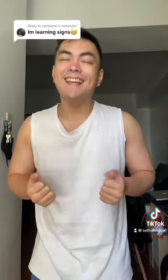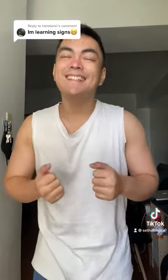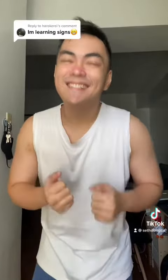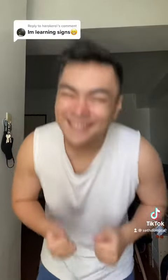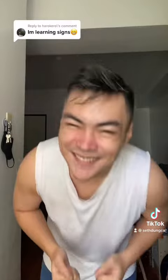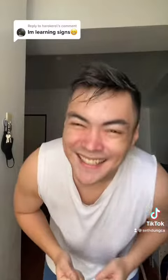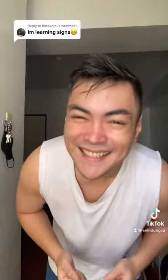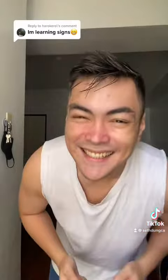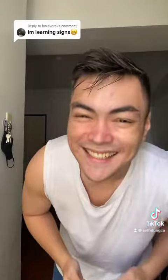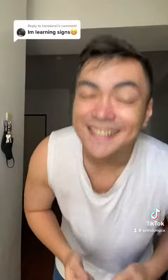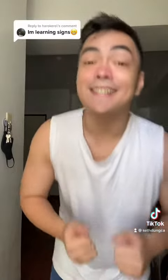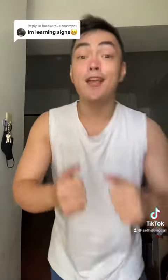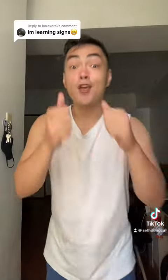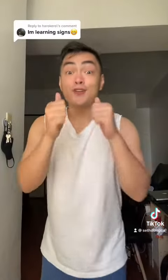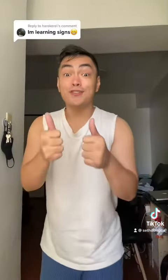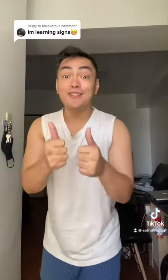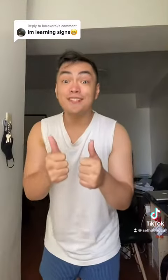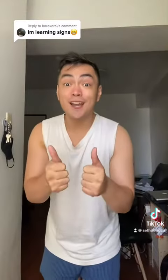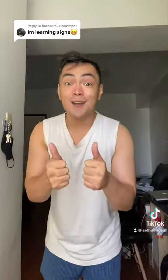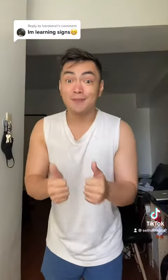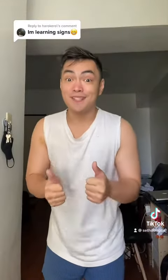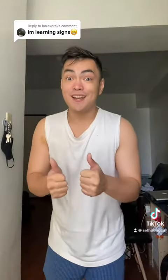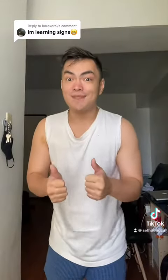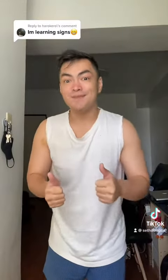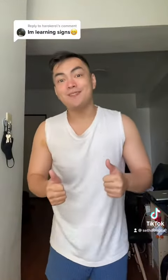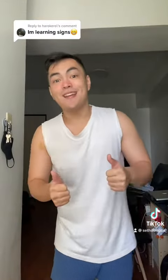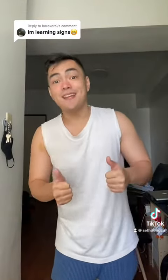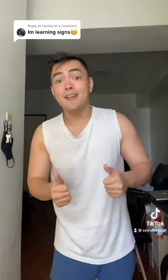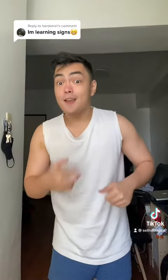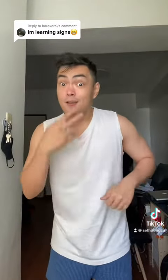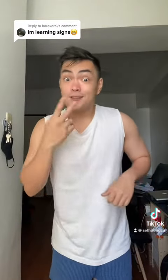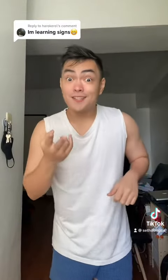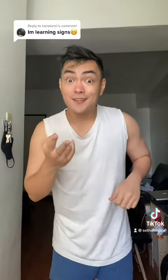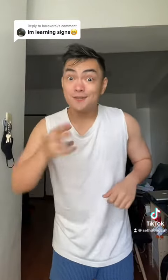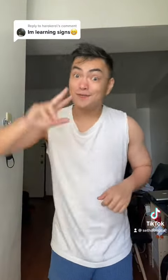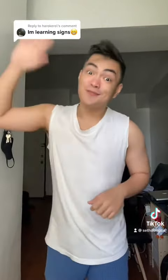20. Good job, good job. Okay, I'll see you. Goodbye!